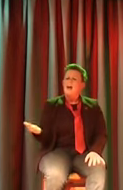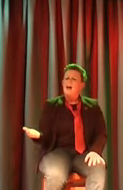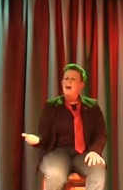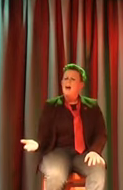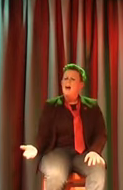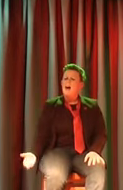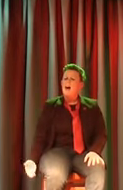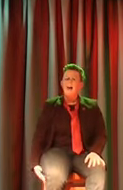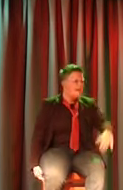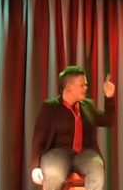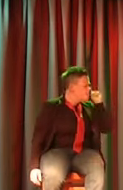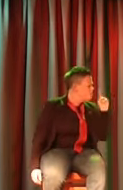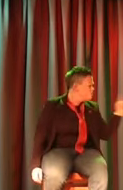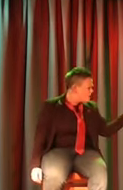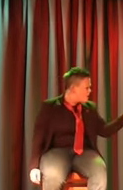Yeah